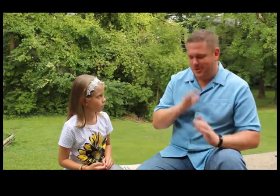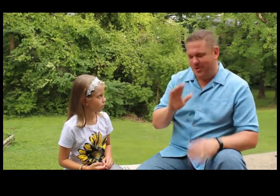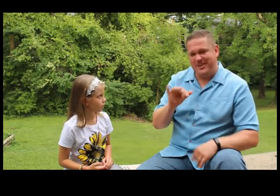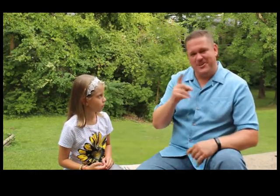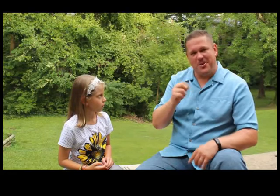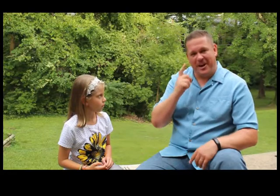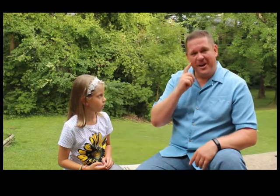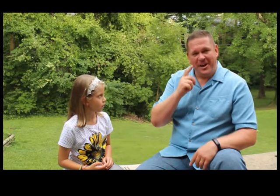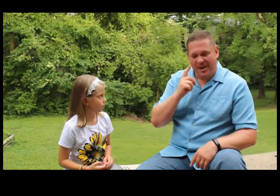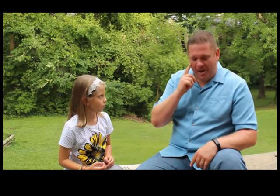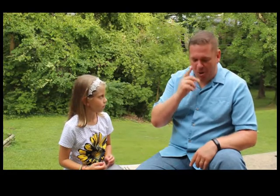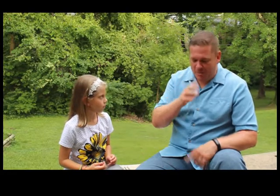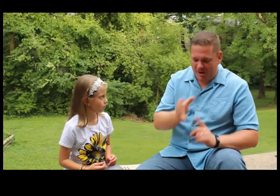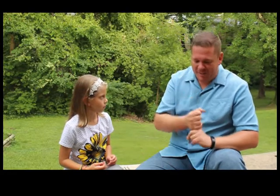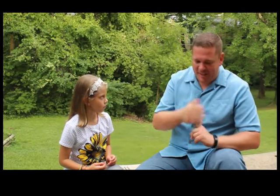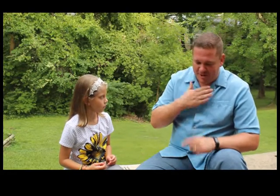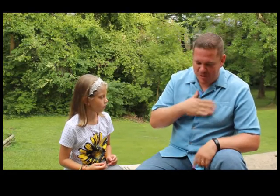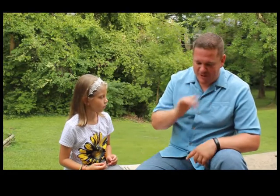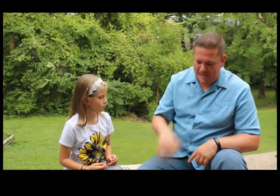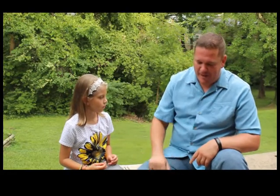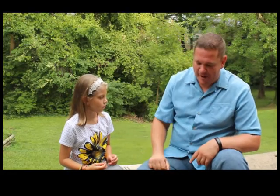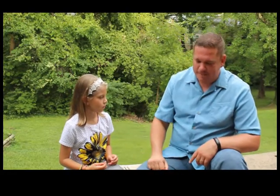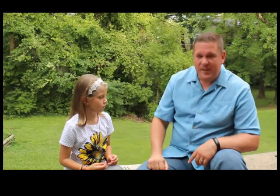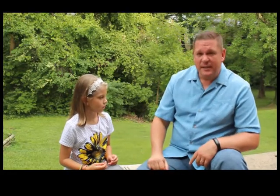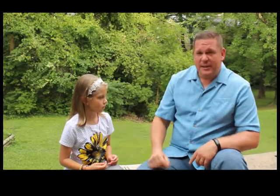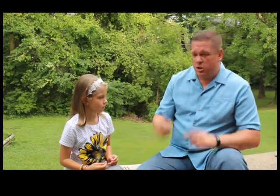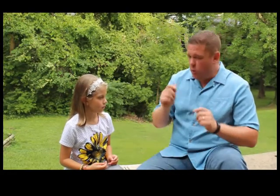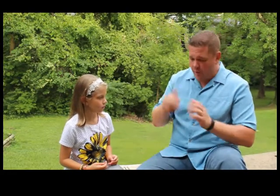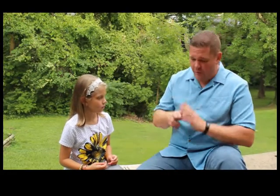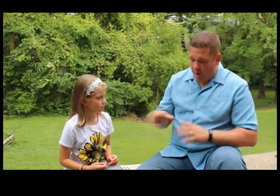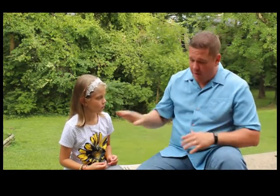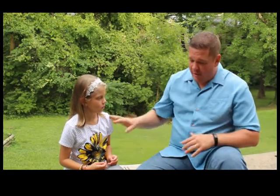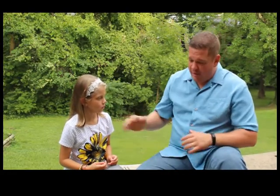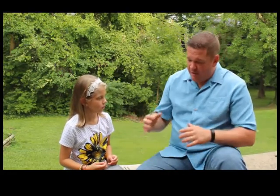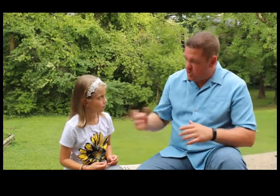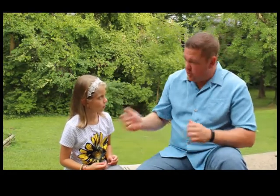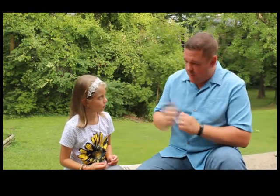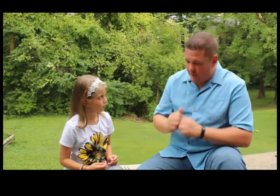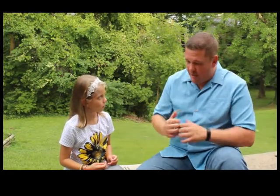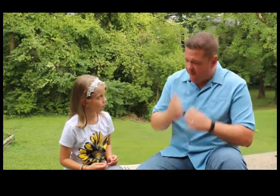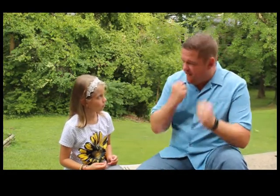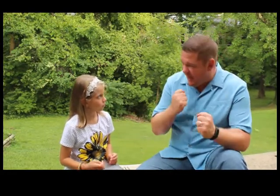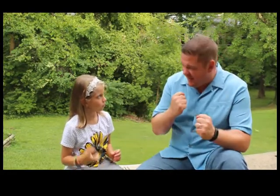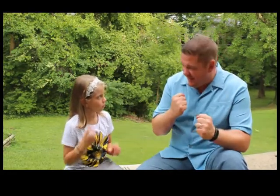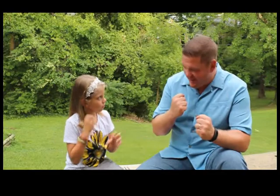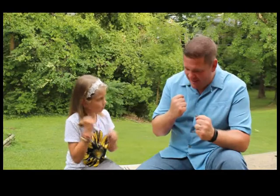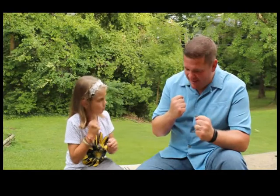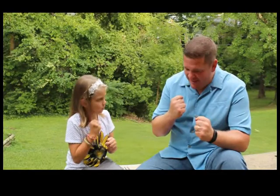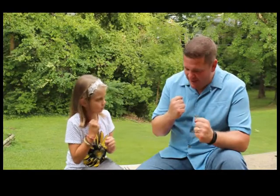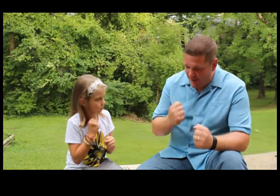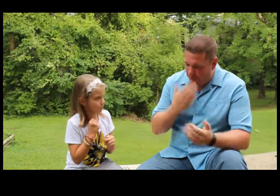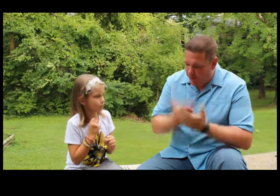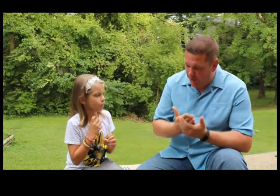a great joke. I hope you caught that and enjoyed that. right? Let's do a quick review. right? Ready? Let's do it together. Ready? Fight. All right? Good.